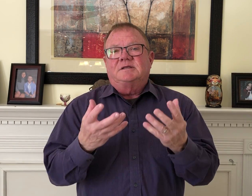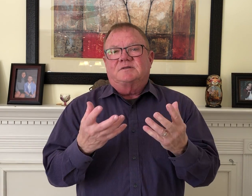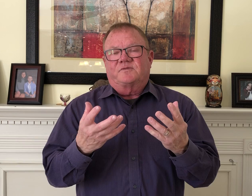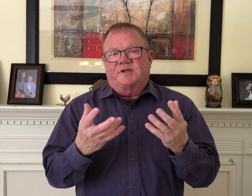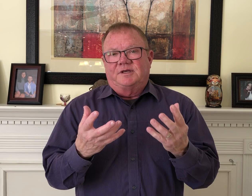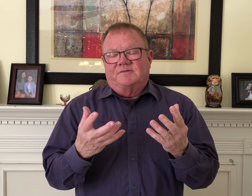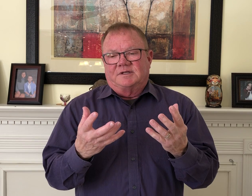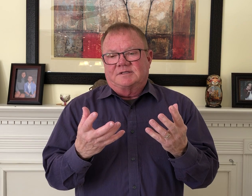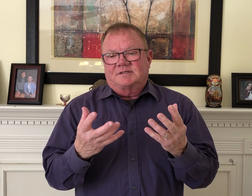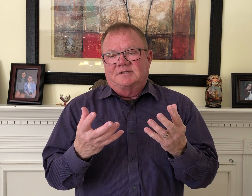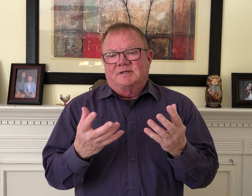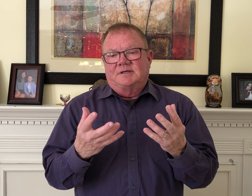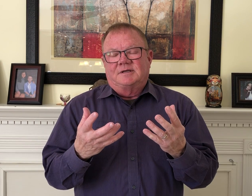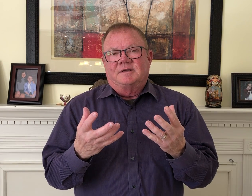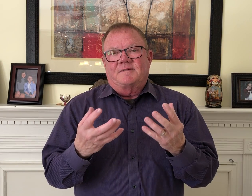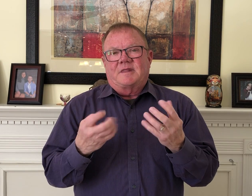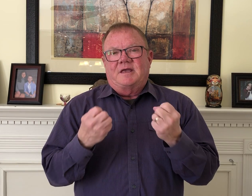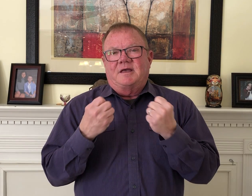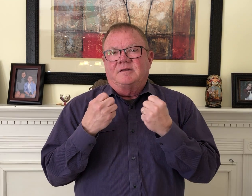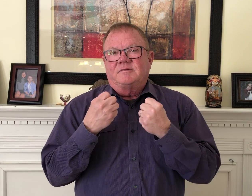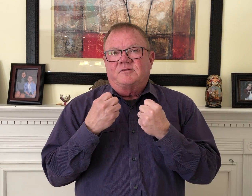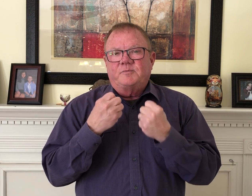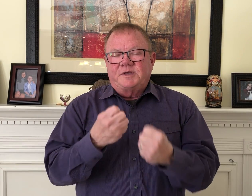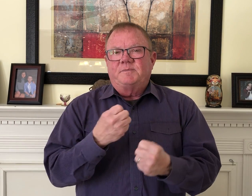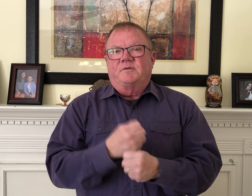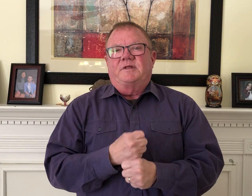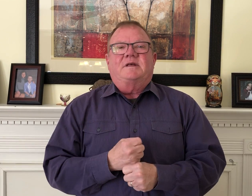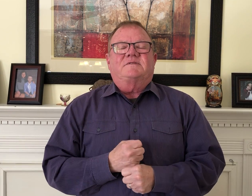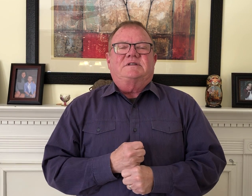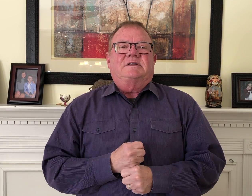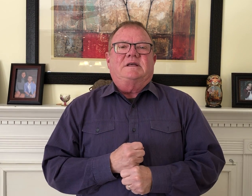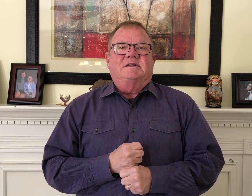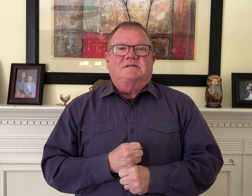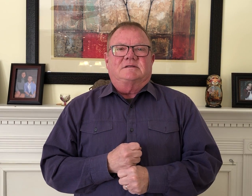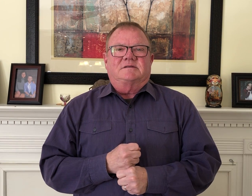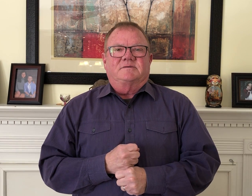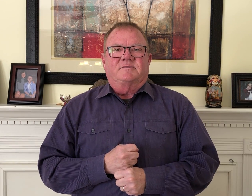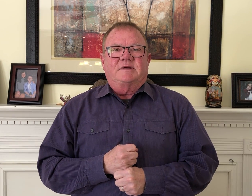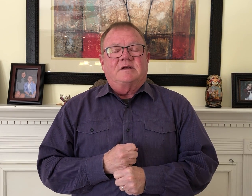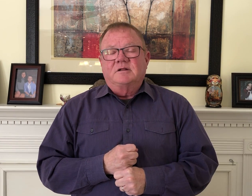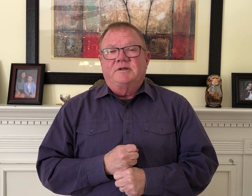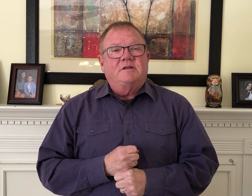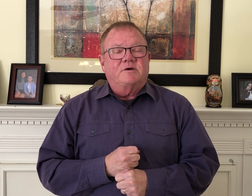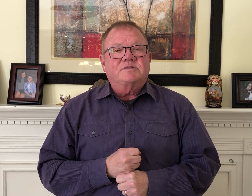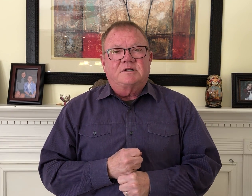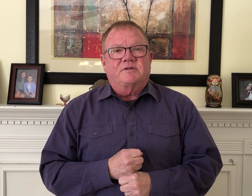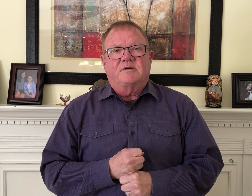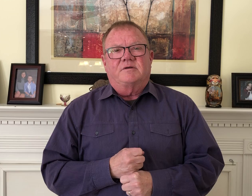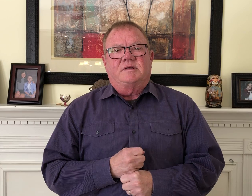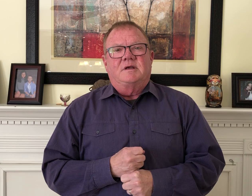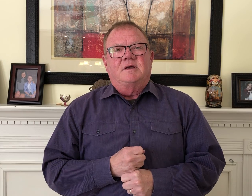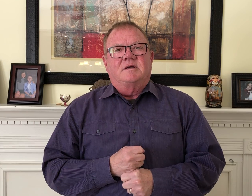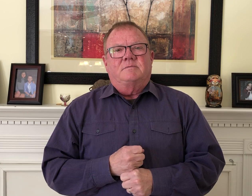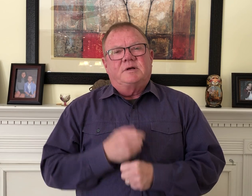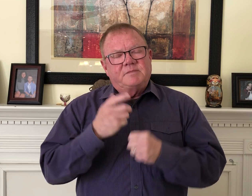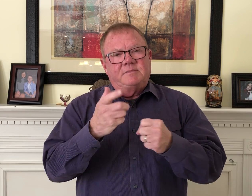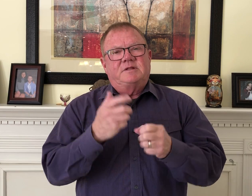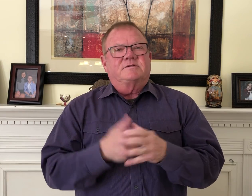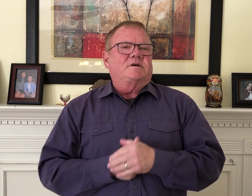forgiveness to people that have sinned against us, including those in authority. But maybe there's